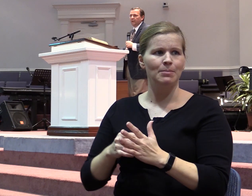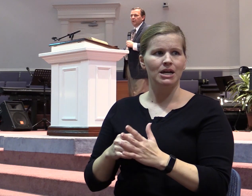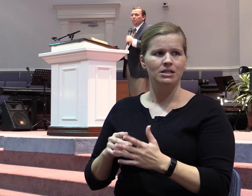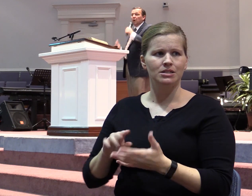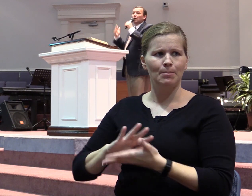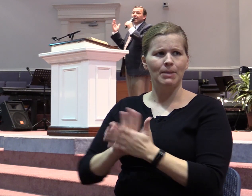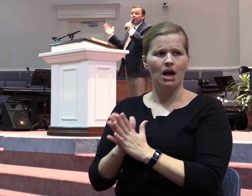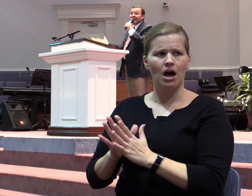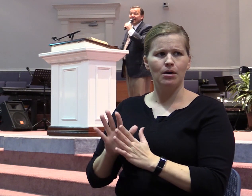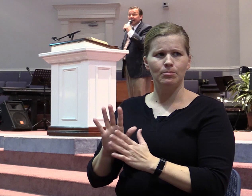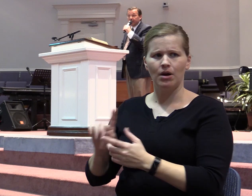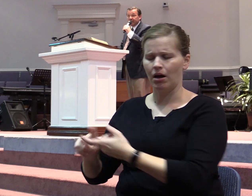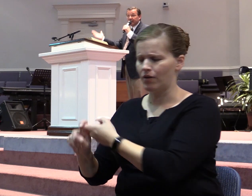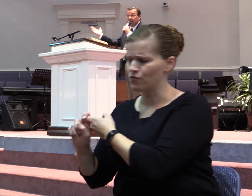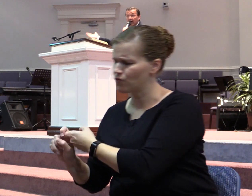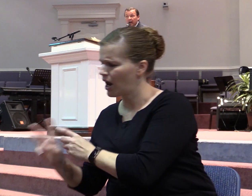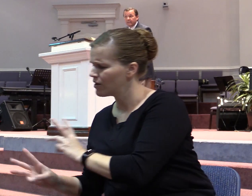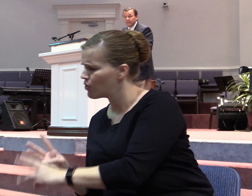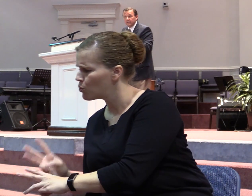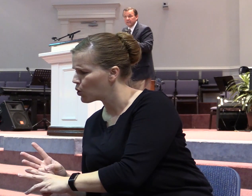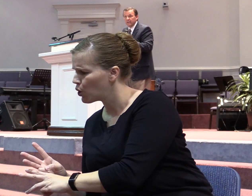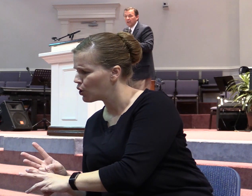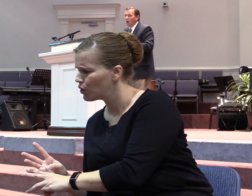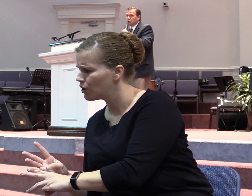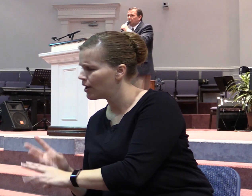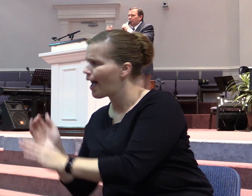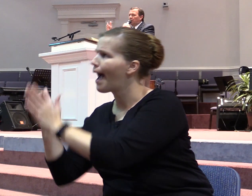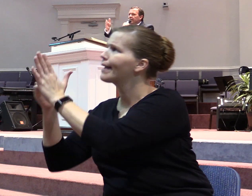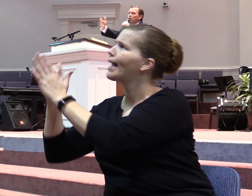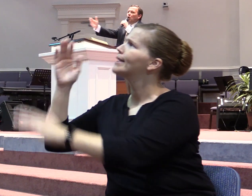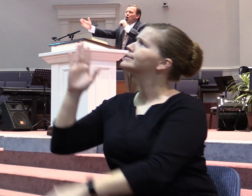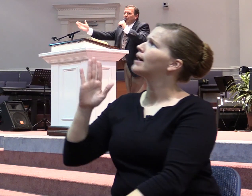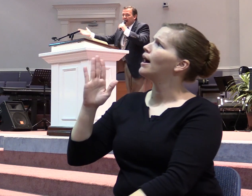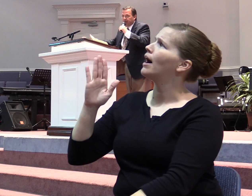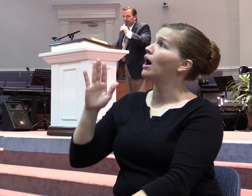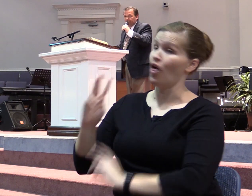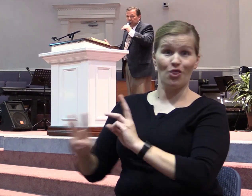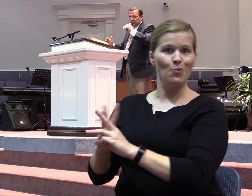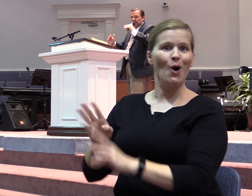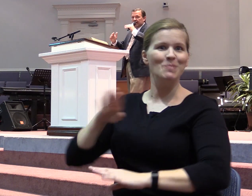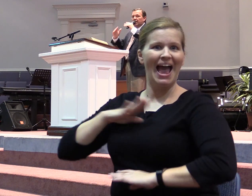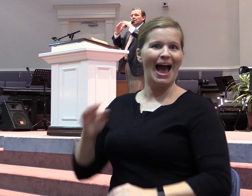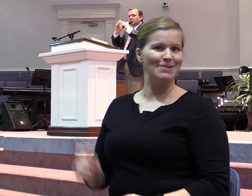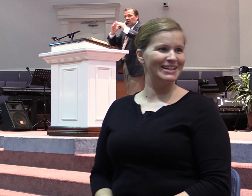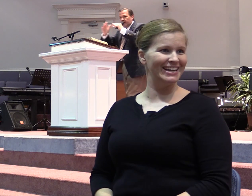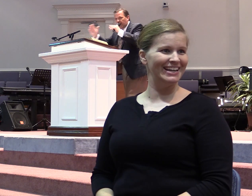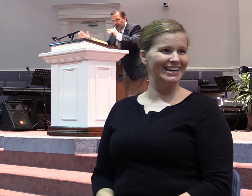But we're becoming an enemy to God. Oh sure, you're going to make the world happy if you just kind of start marrying